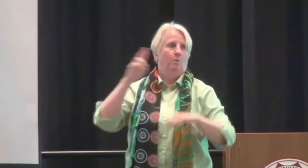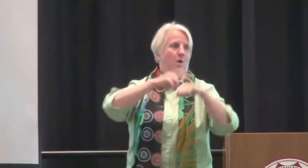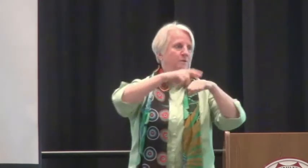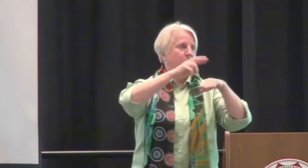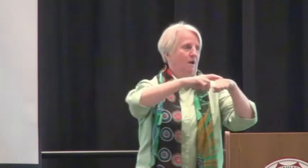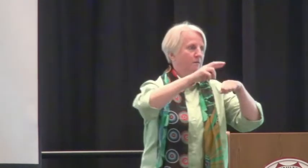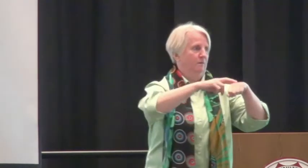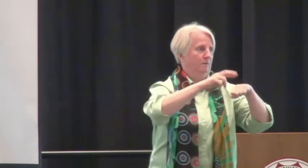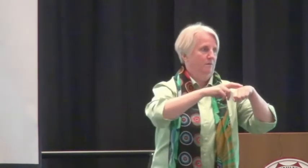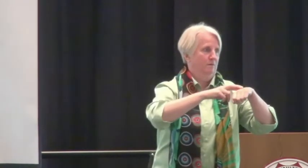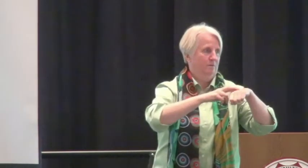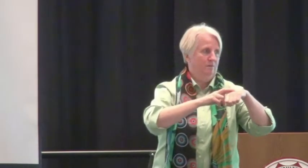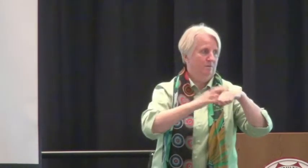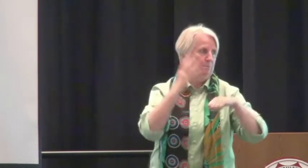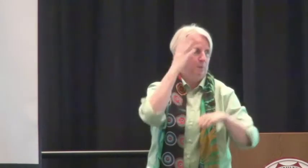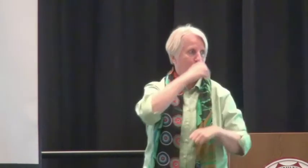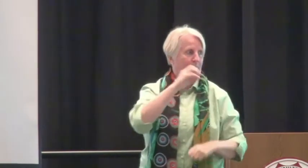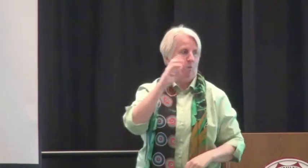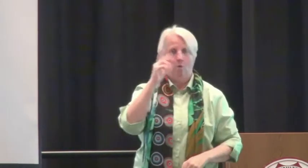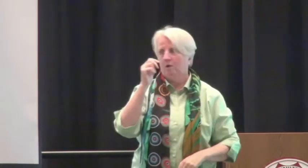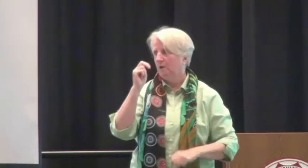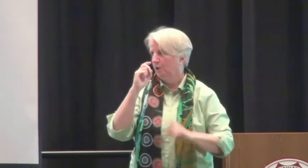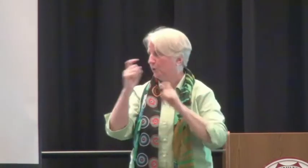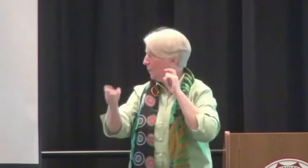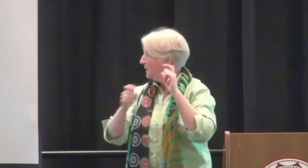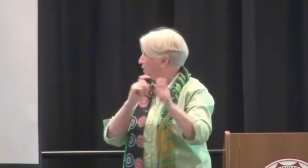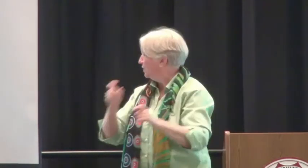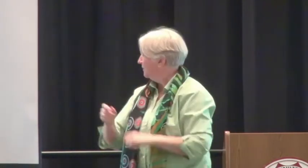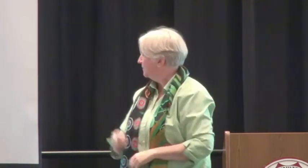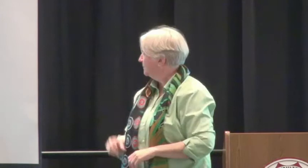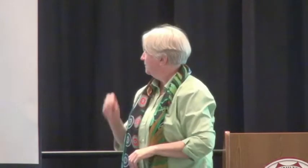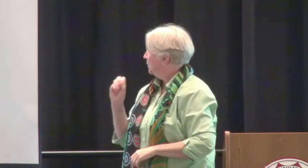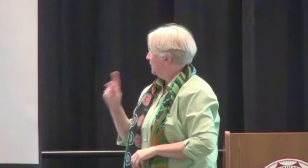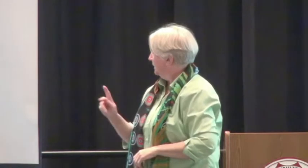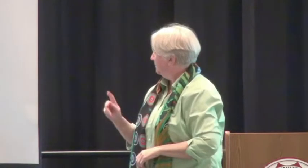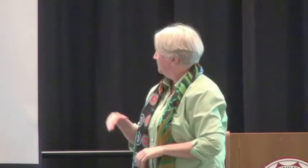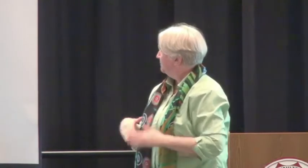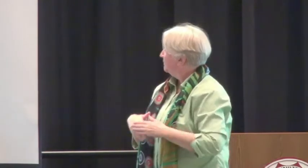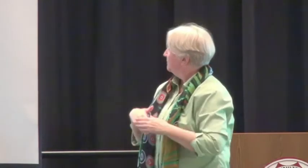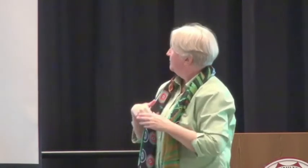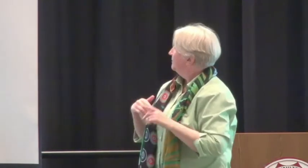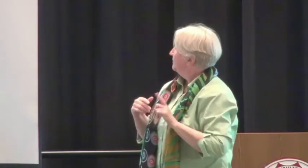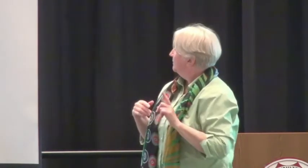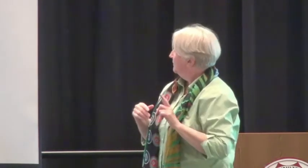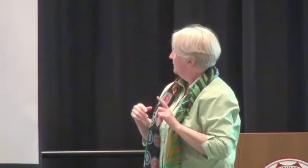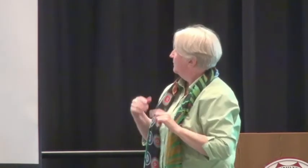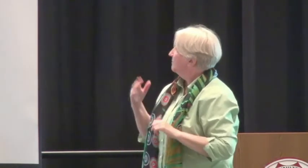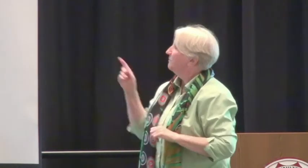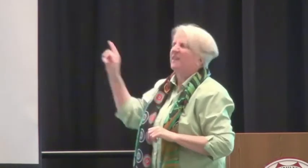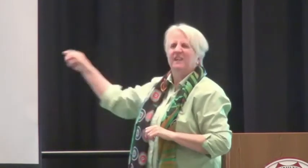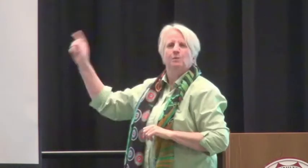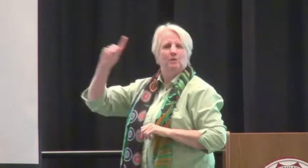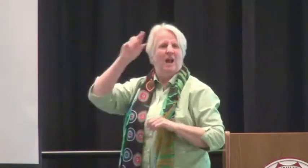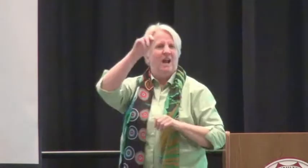So life continues in other people's worlds because of Roxanne. That is a beautiful gift from her to others.